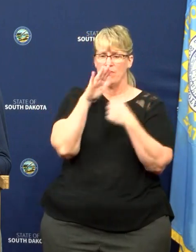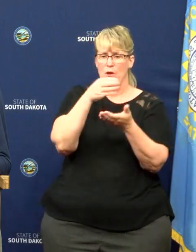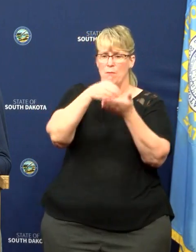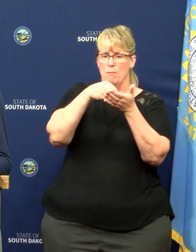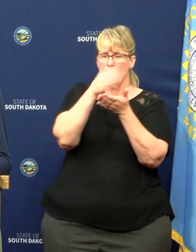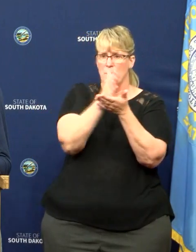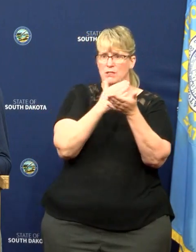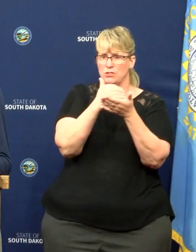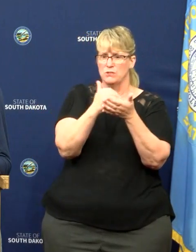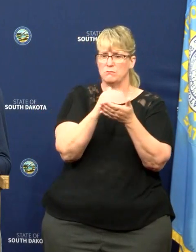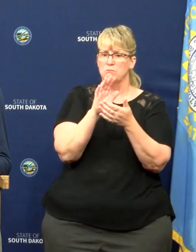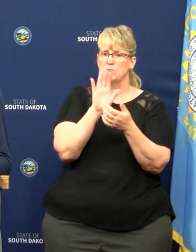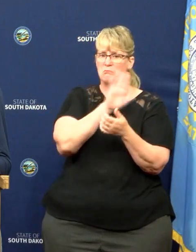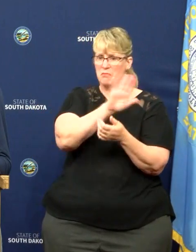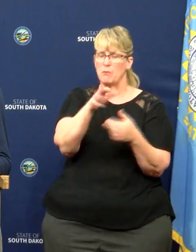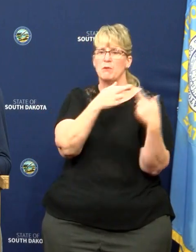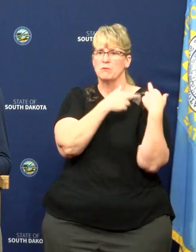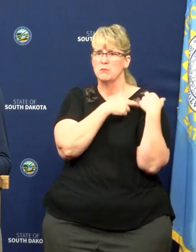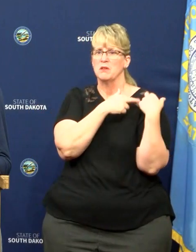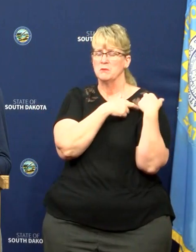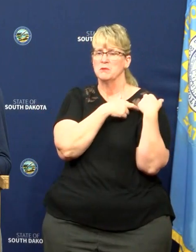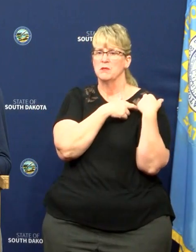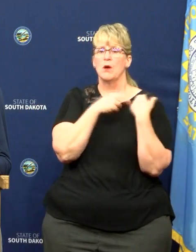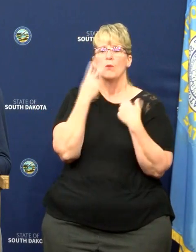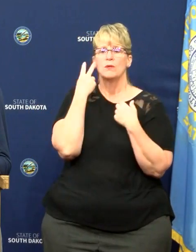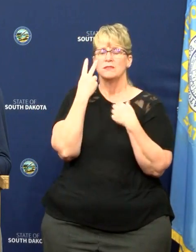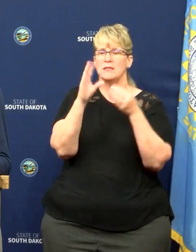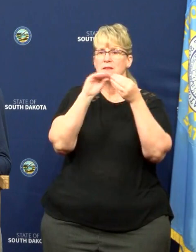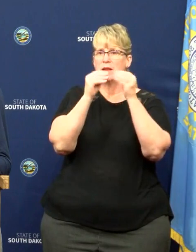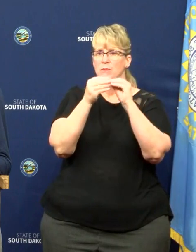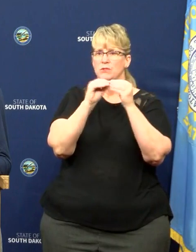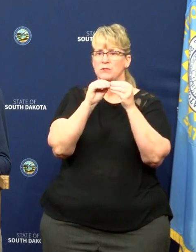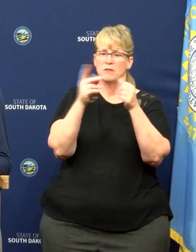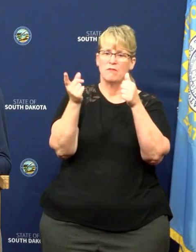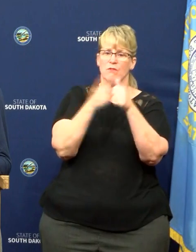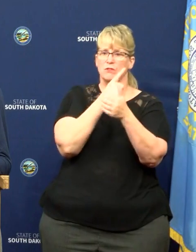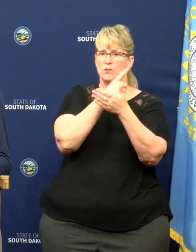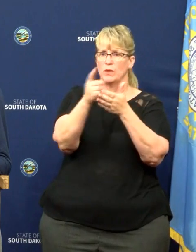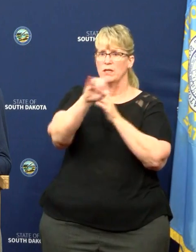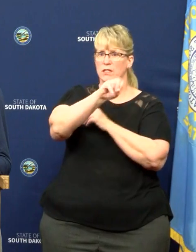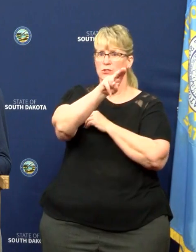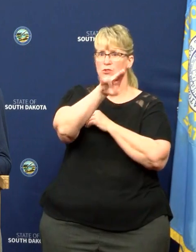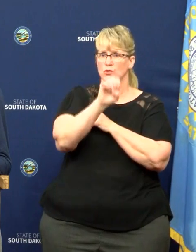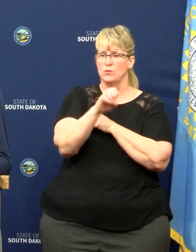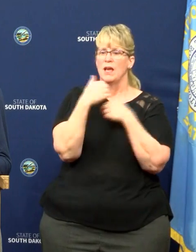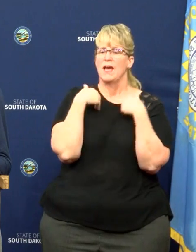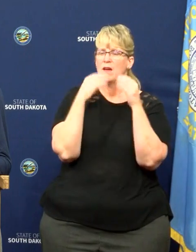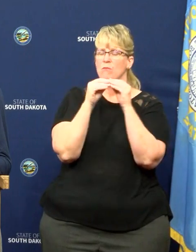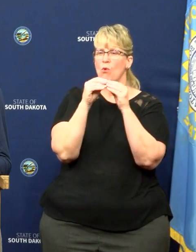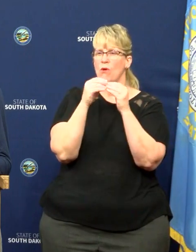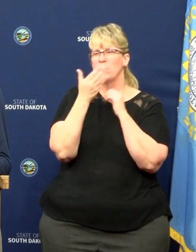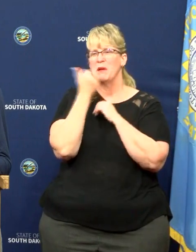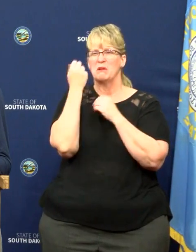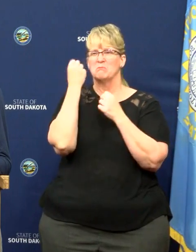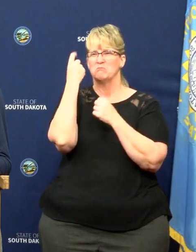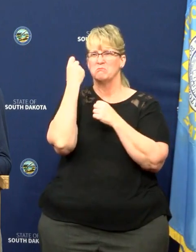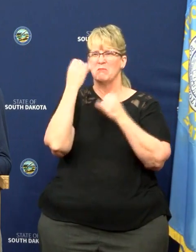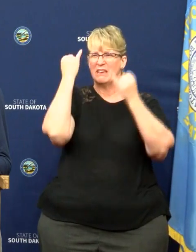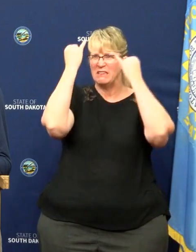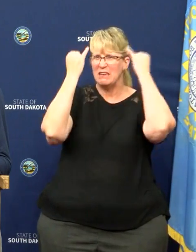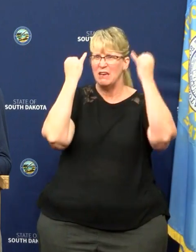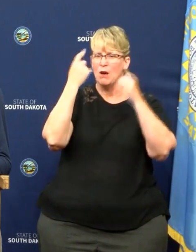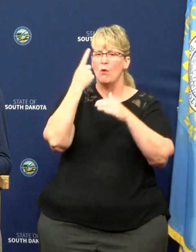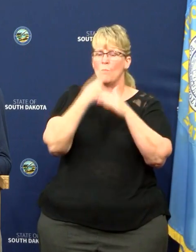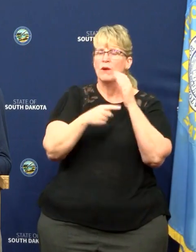together that way are being responsible. We will see revenue numbers the first week of June that will give us a lot more guidance as to what the current